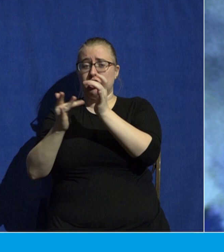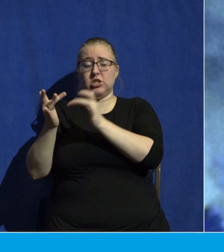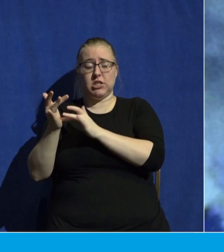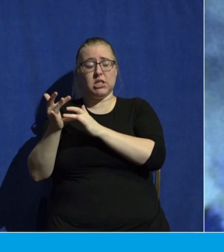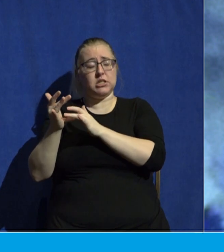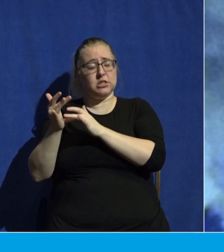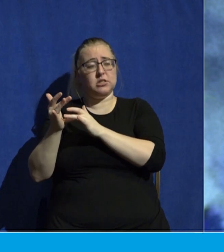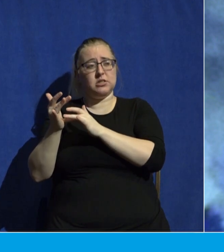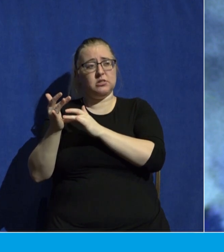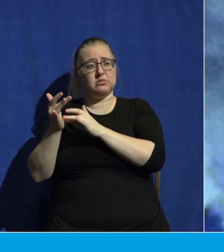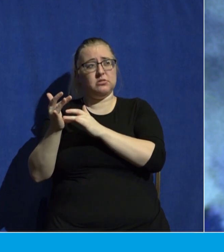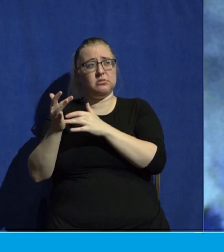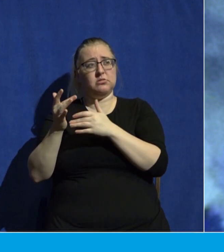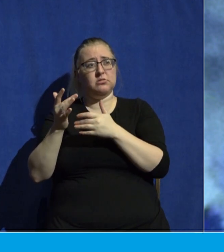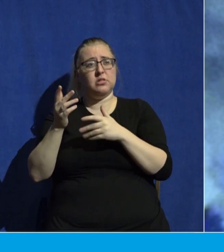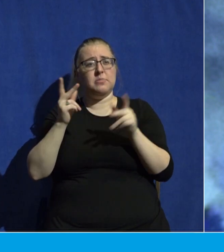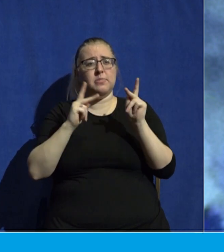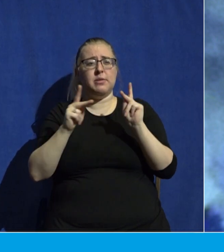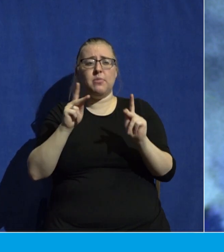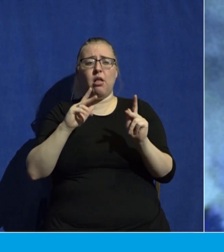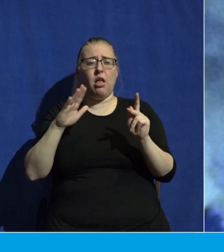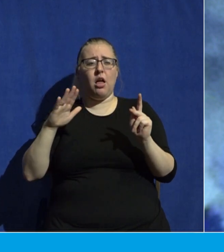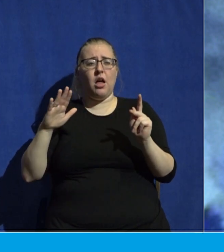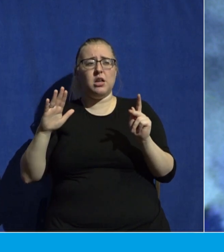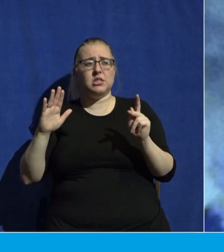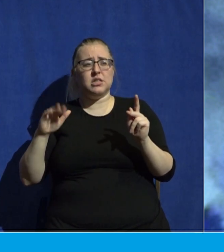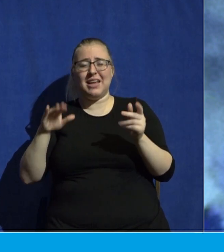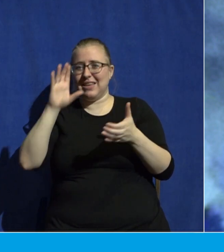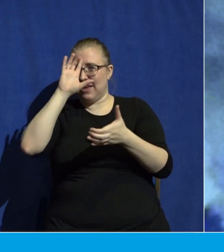for those of you who have not yet believed into Jesus,